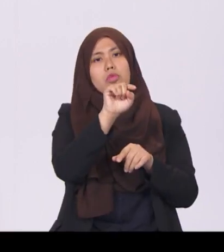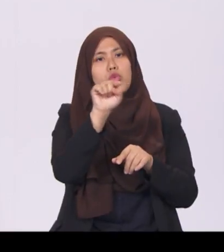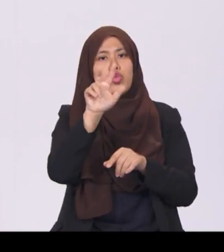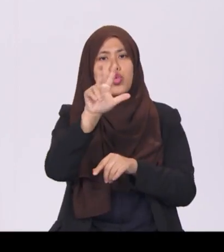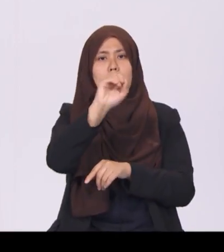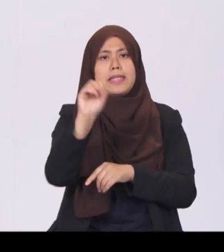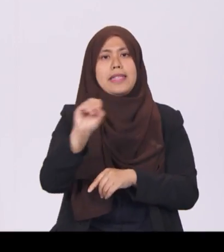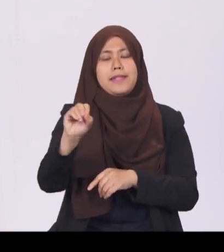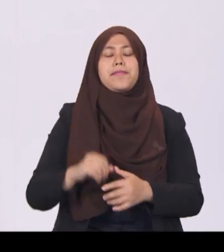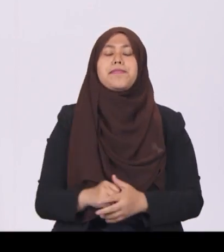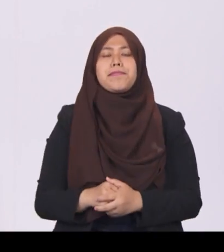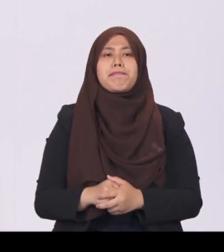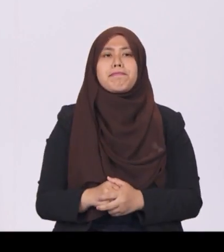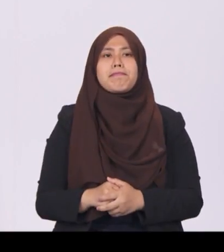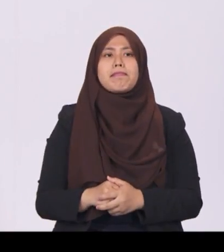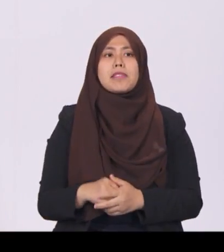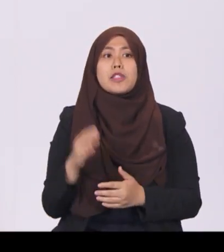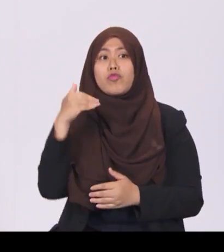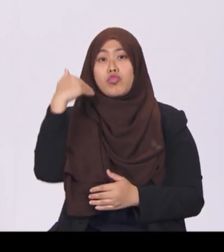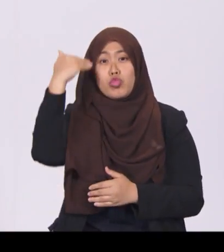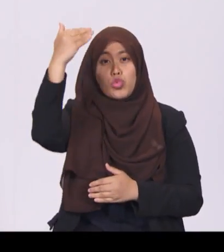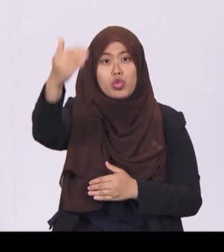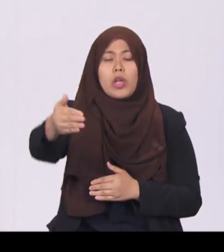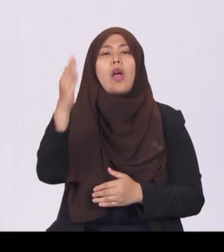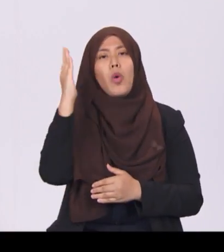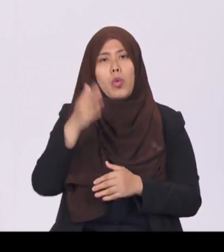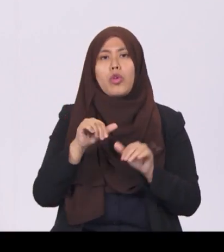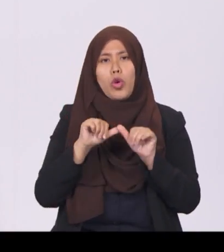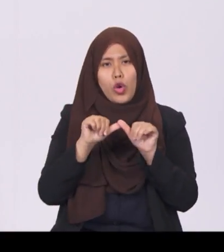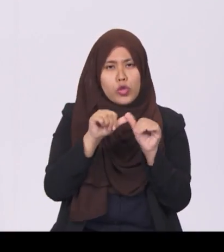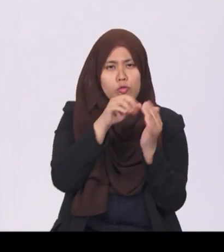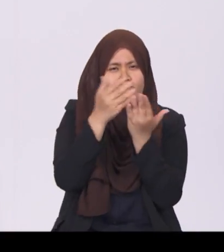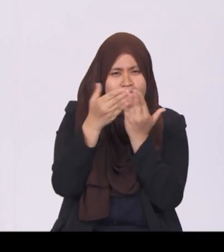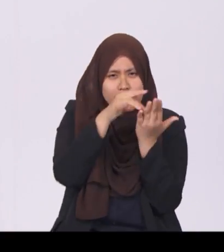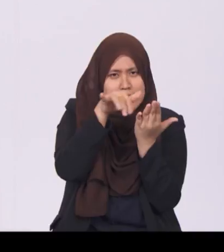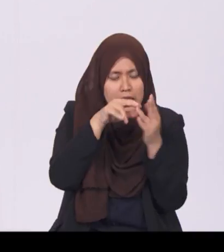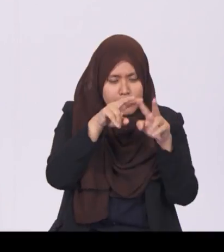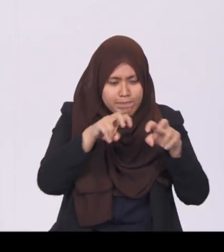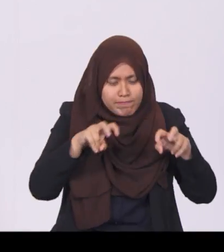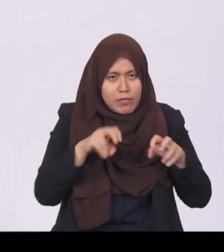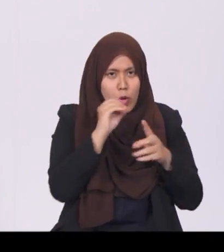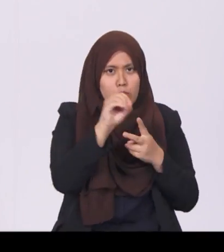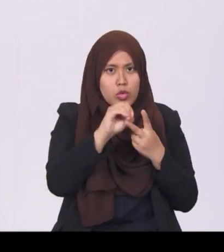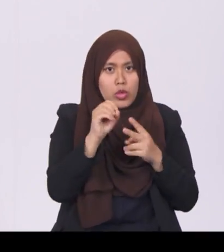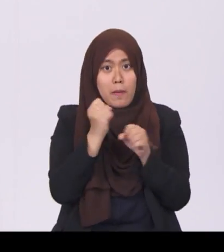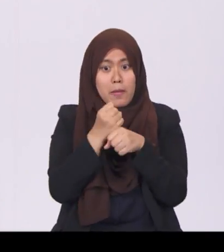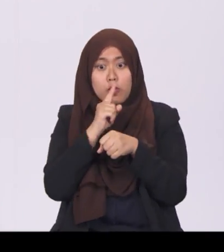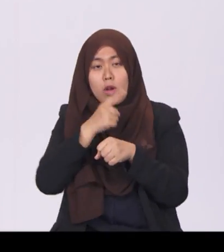Moving forward, we will continue to study options to ensure that our tax system remains progressive.